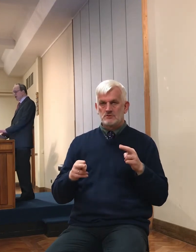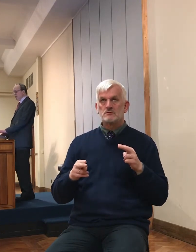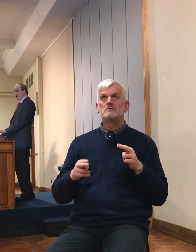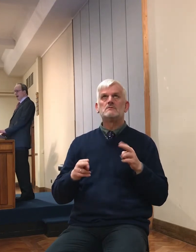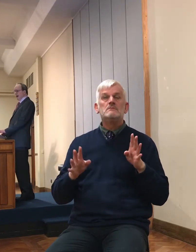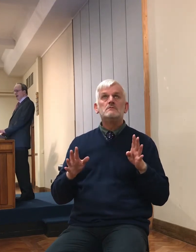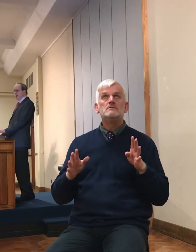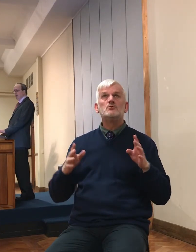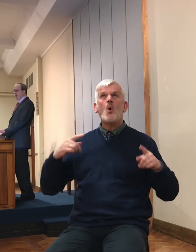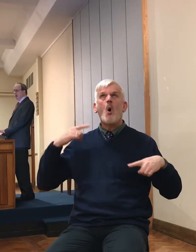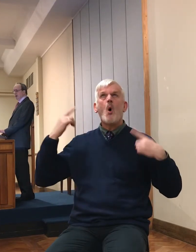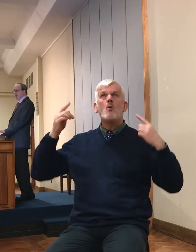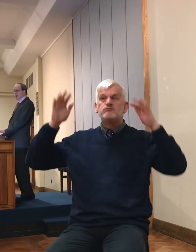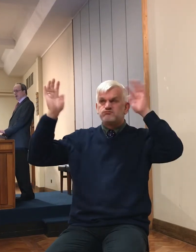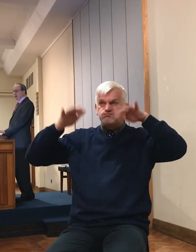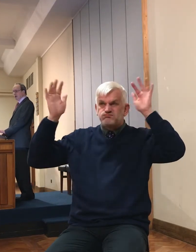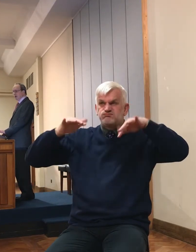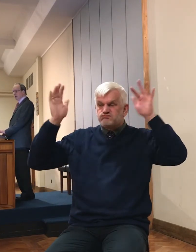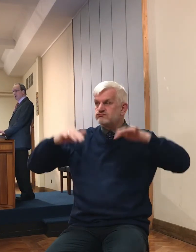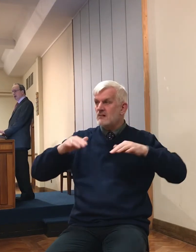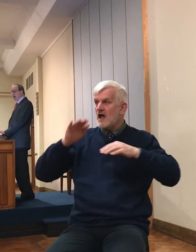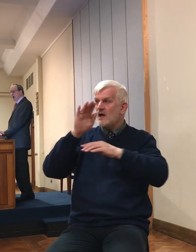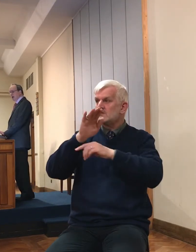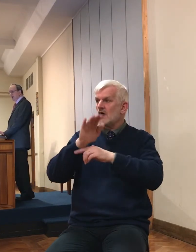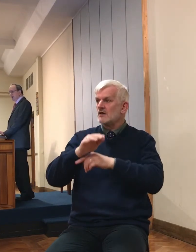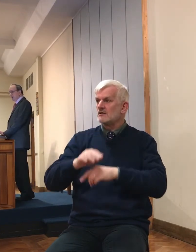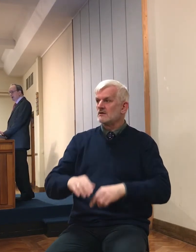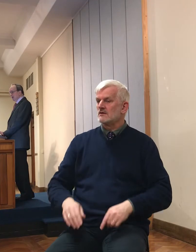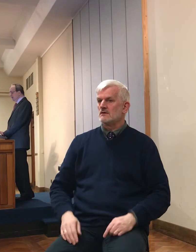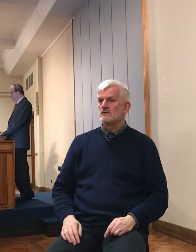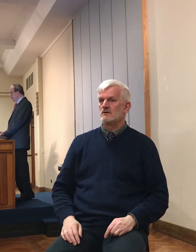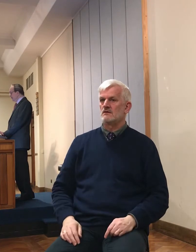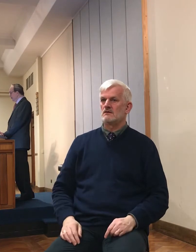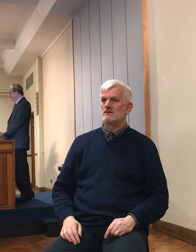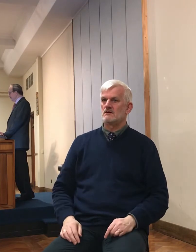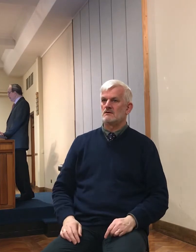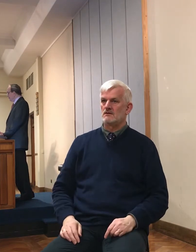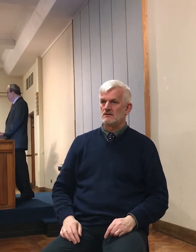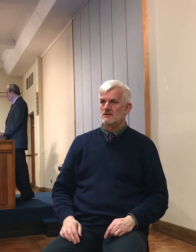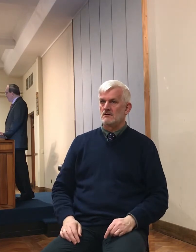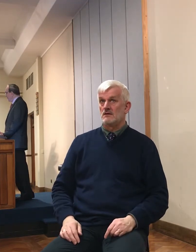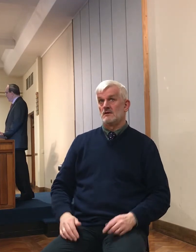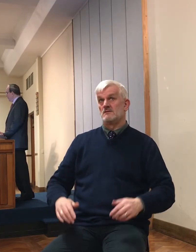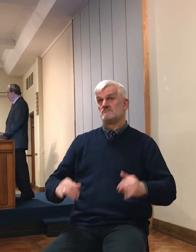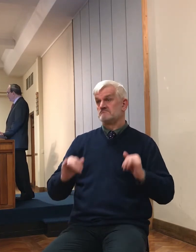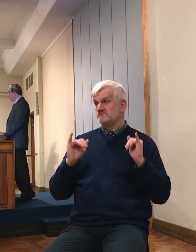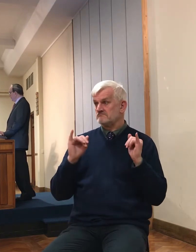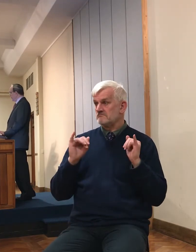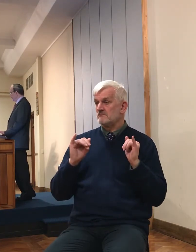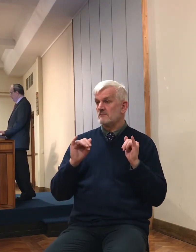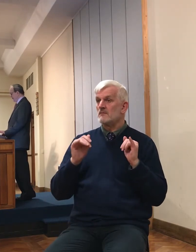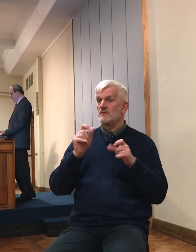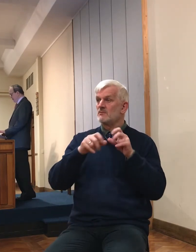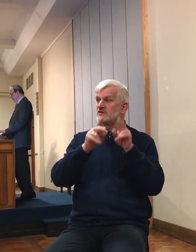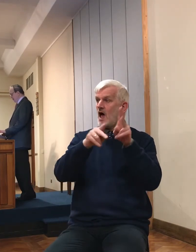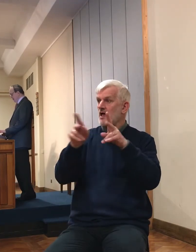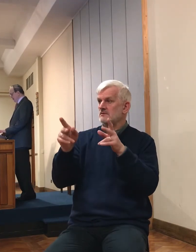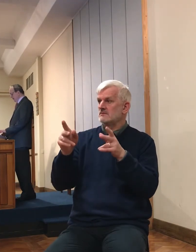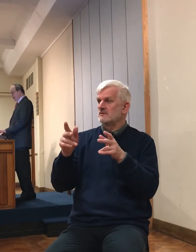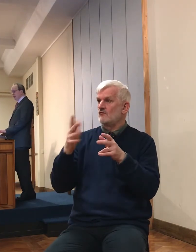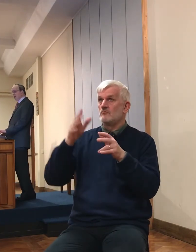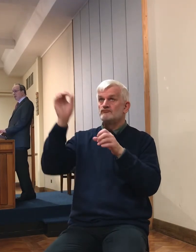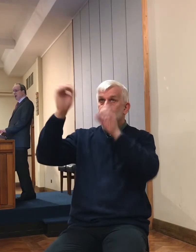so bad that people died in Leeds, not so far away, through this event,